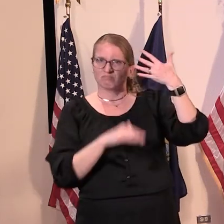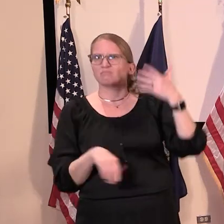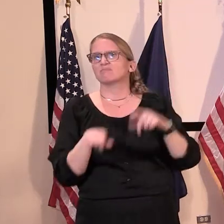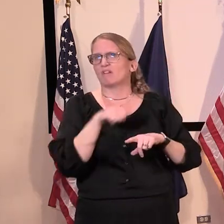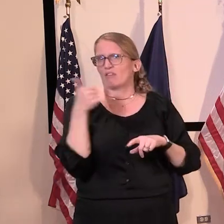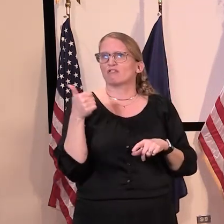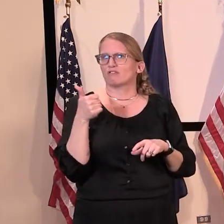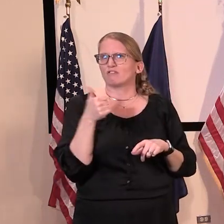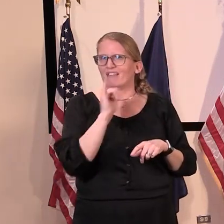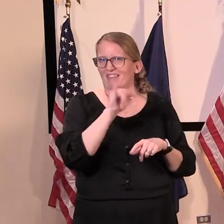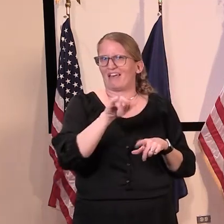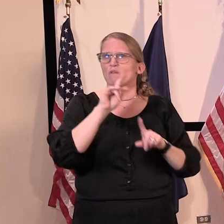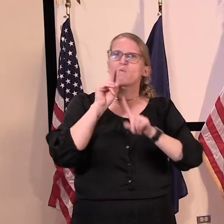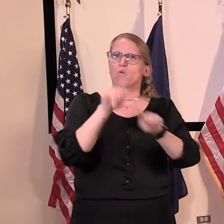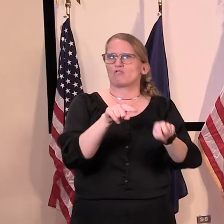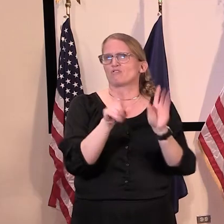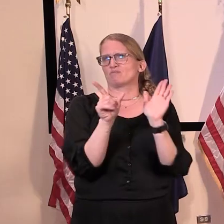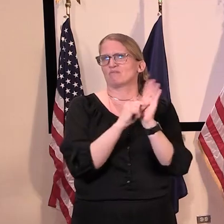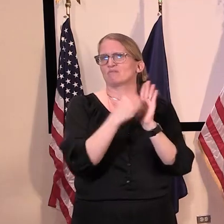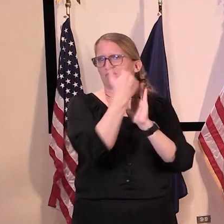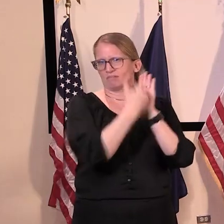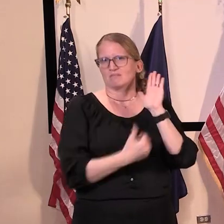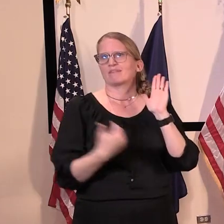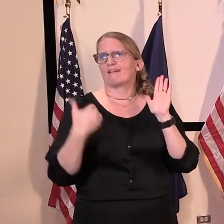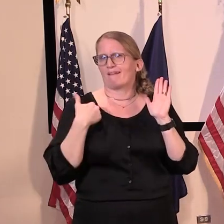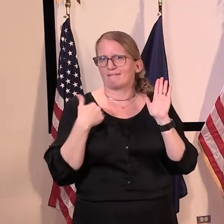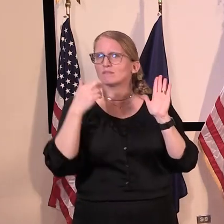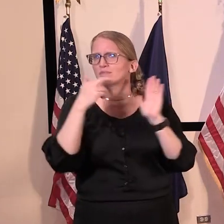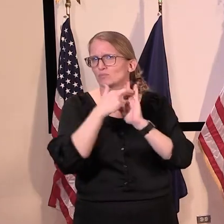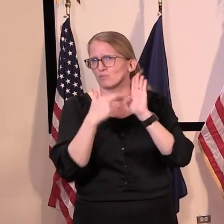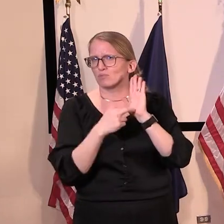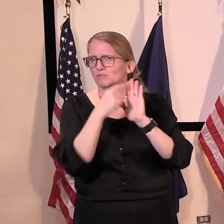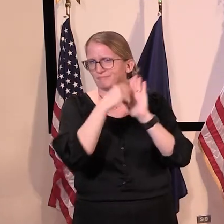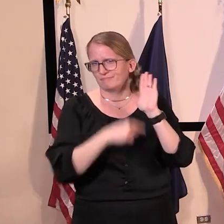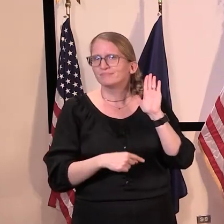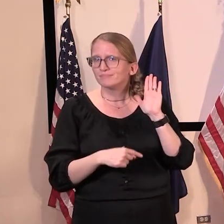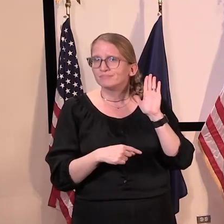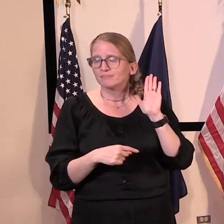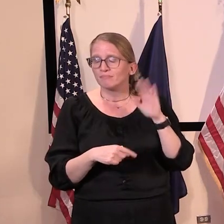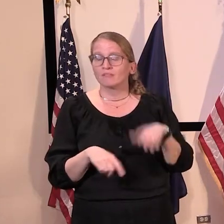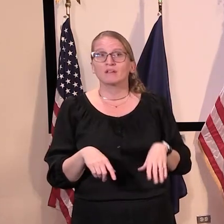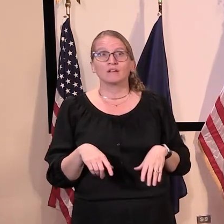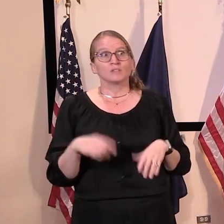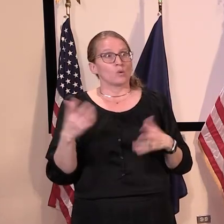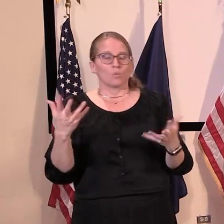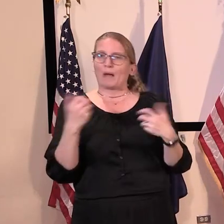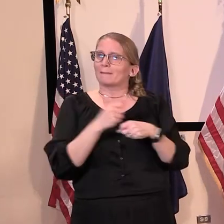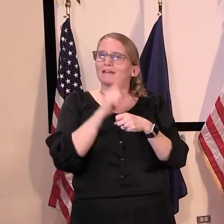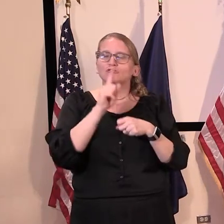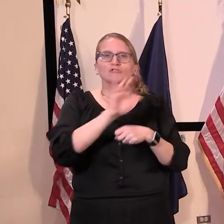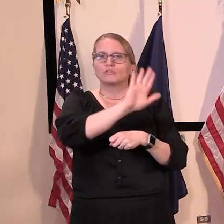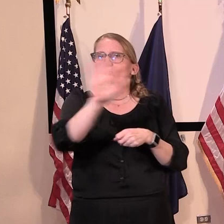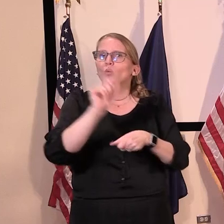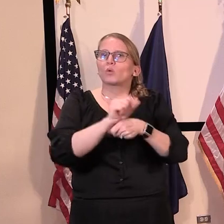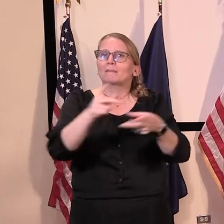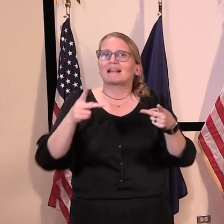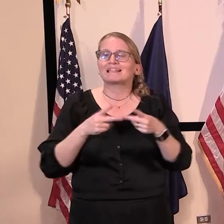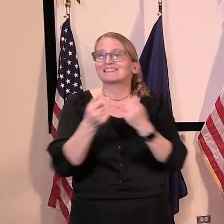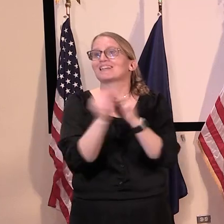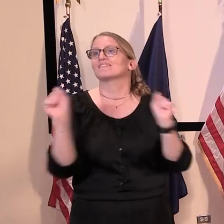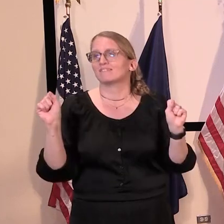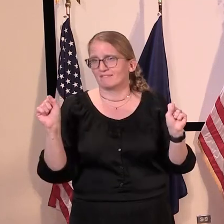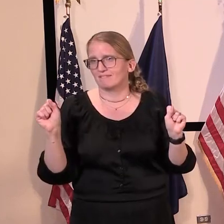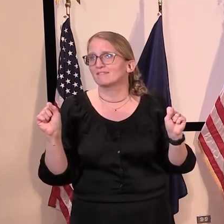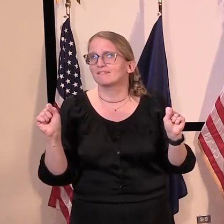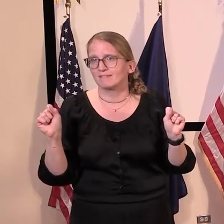in the order as well as in the guidance. So, we want to make sure that the works, uh, sites are safe, uh,